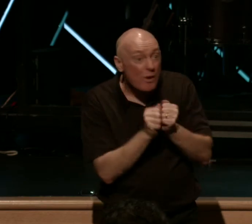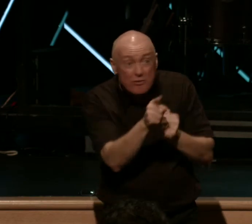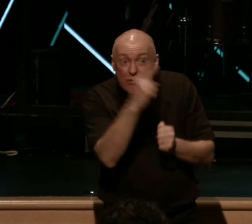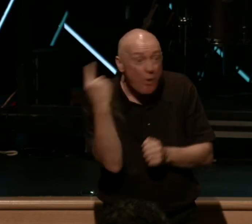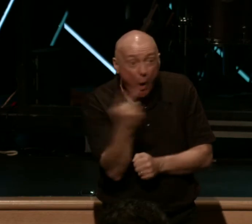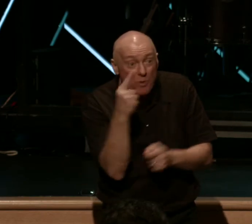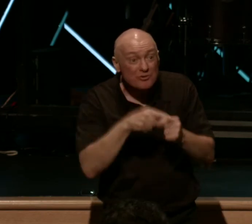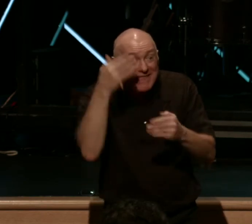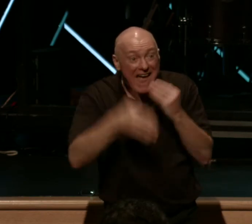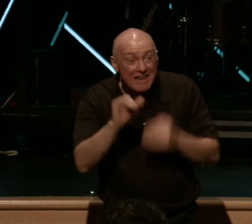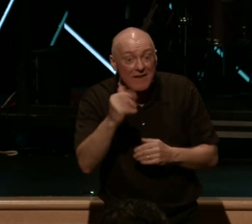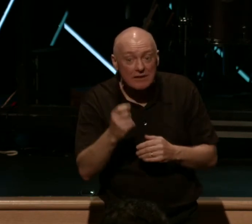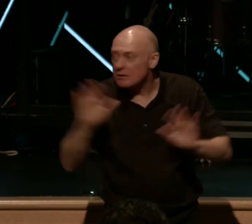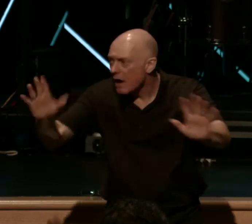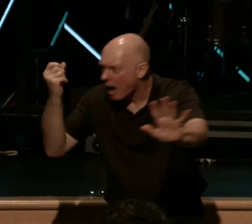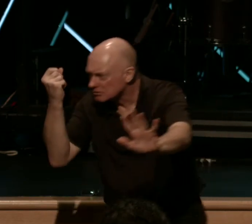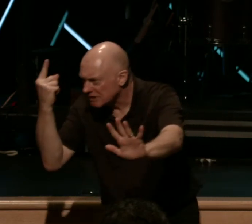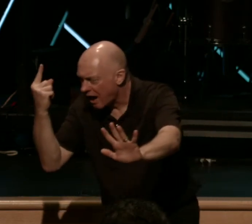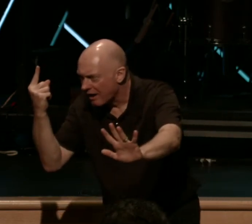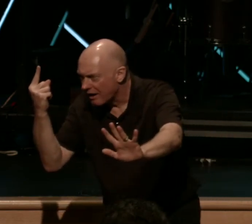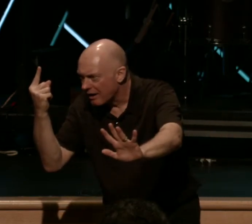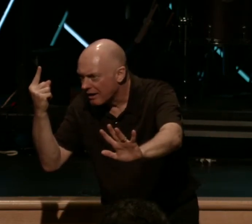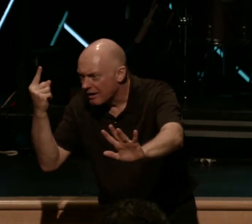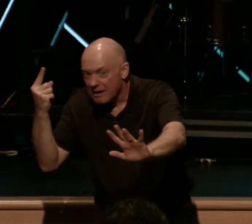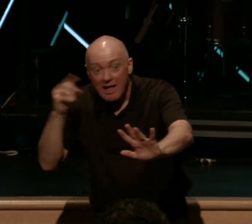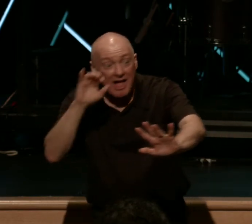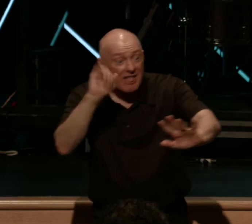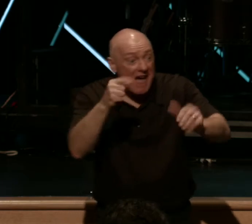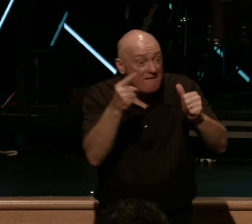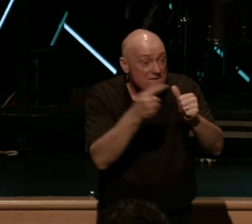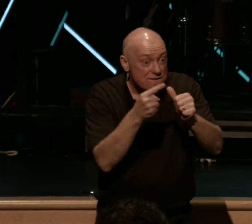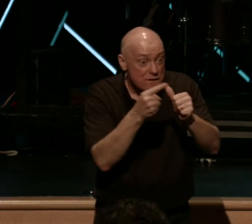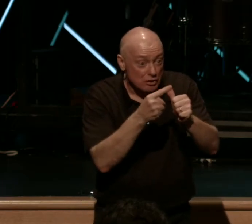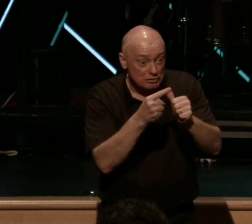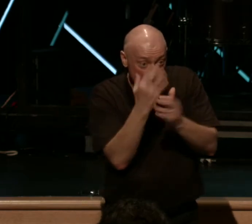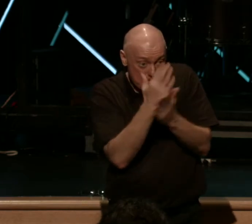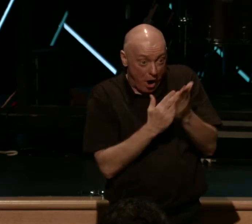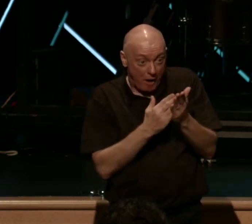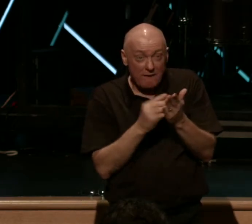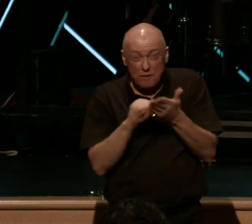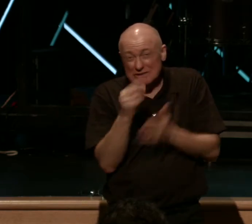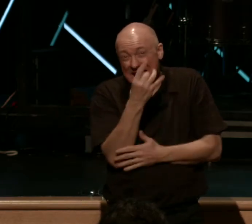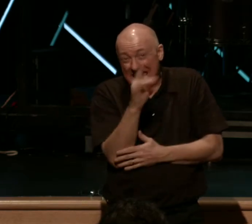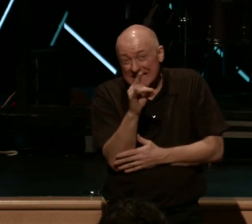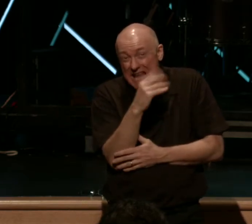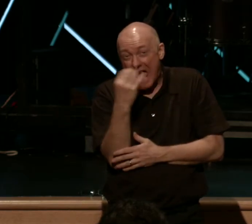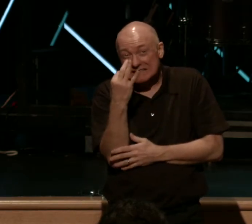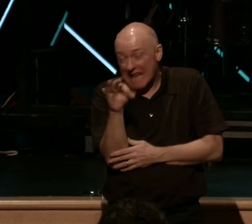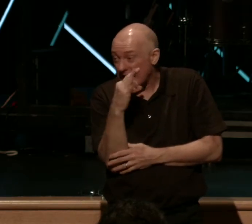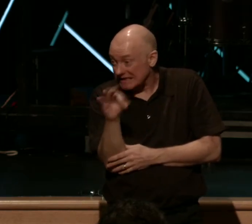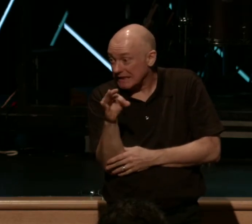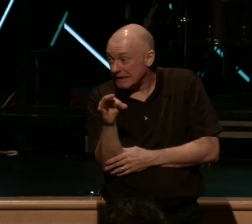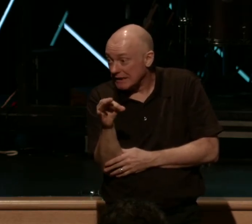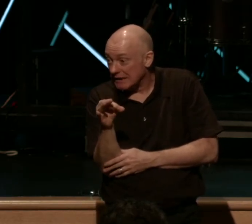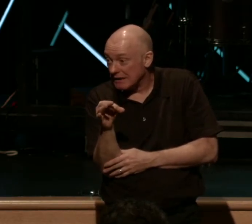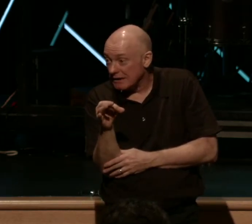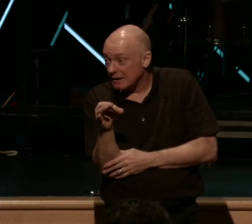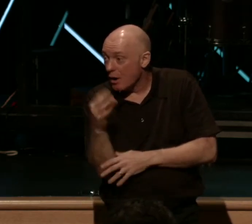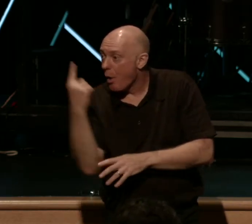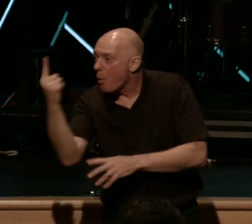of the age. Now I want you to understand something. In that first section, 18 and 19, there is one imperative in the text.